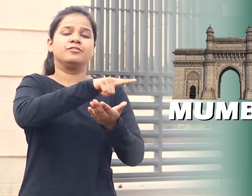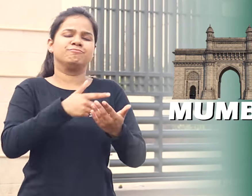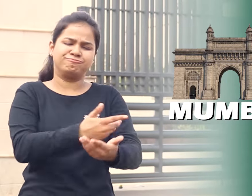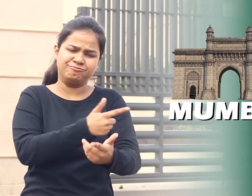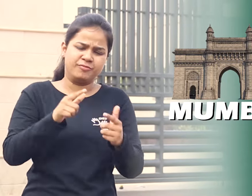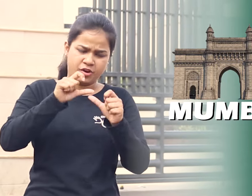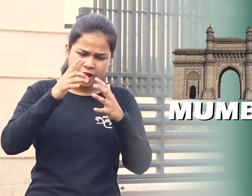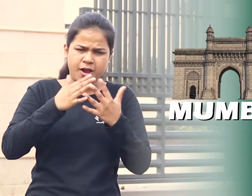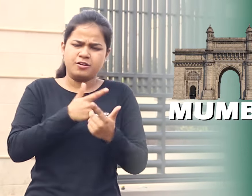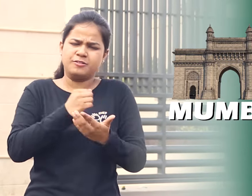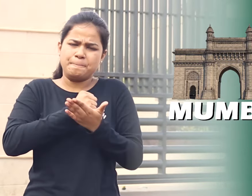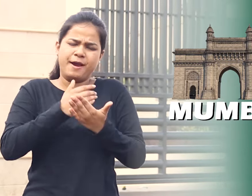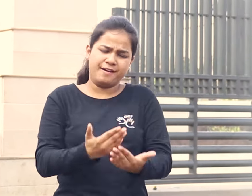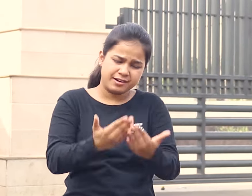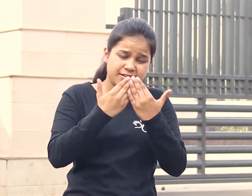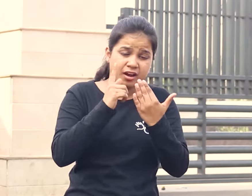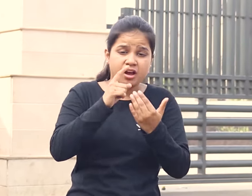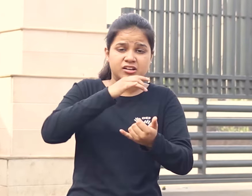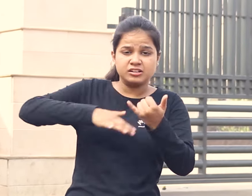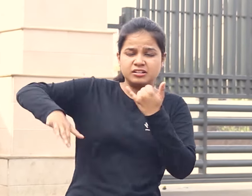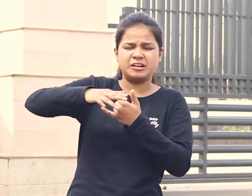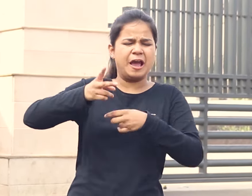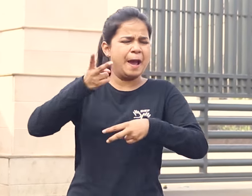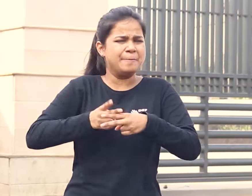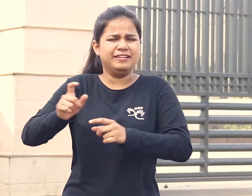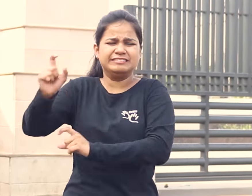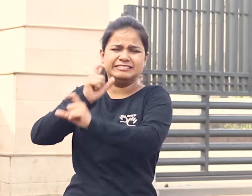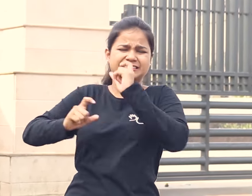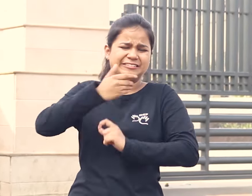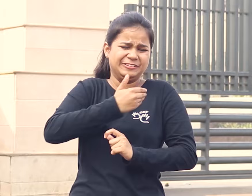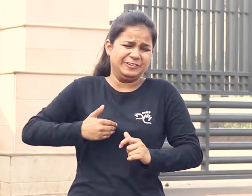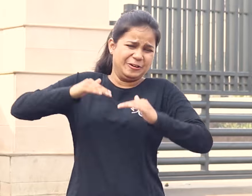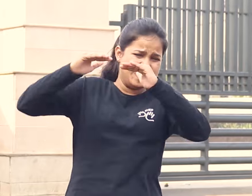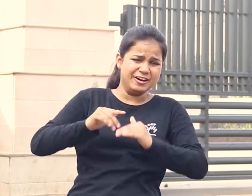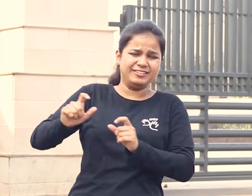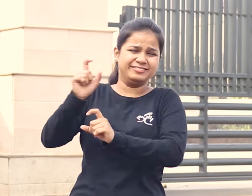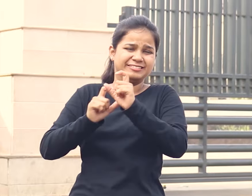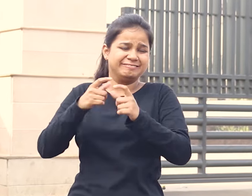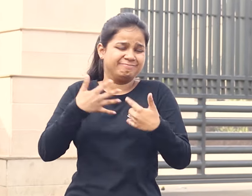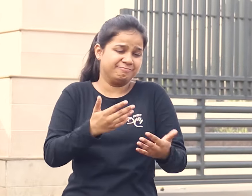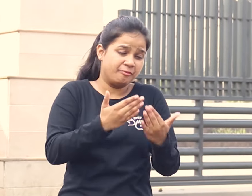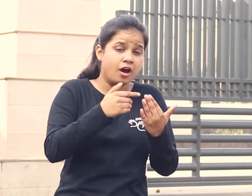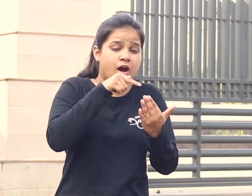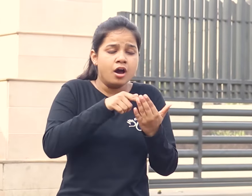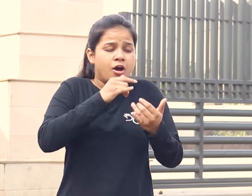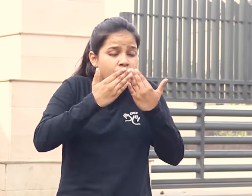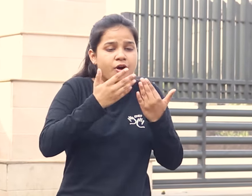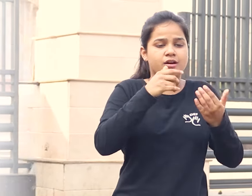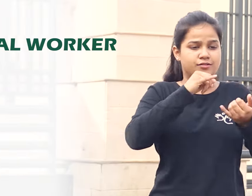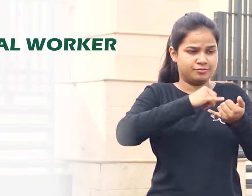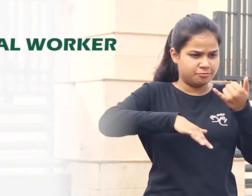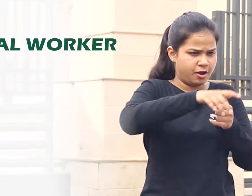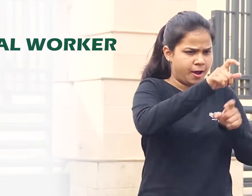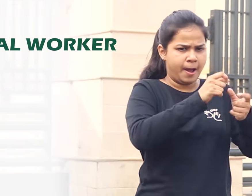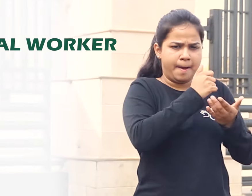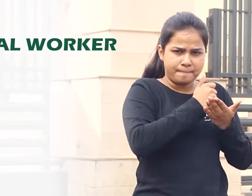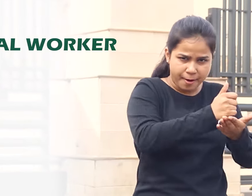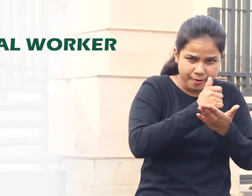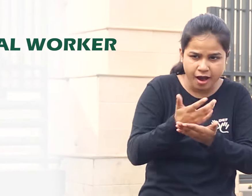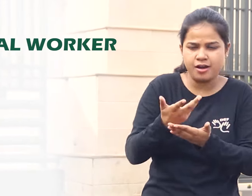and moved to Bombay to practice law. But there also he was constantly facing humiliation and exploitive practices